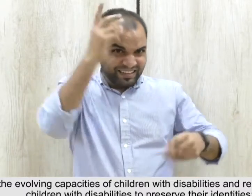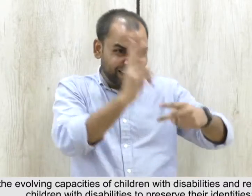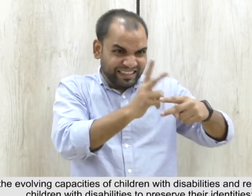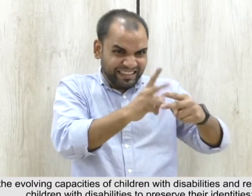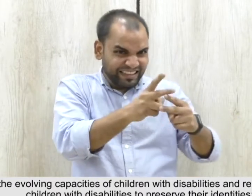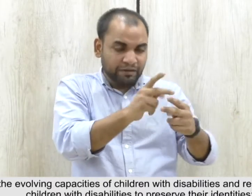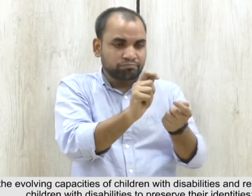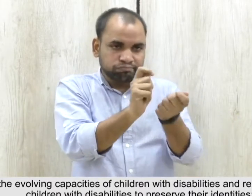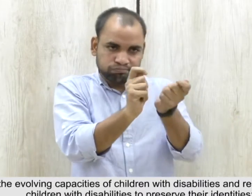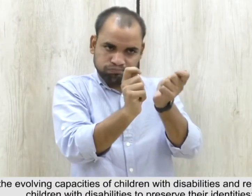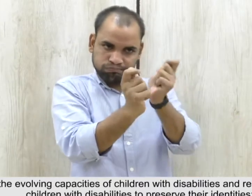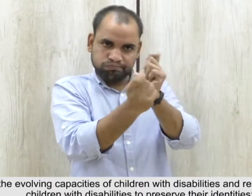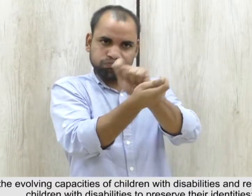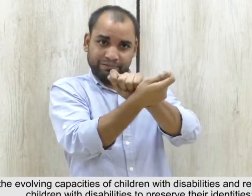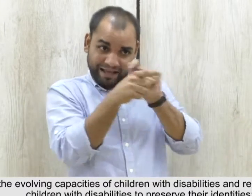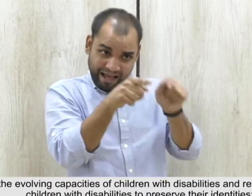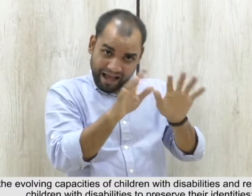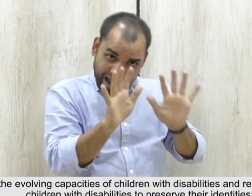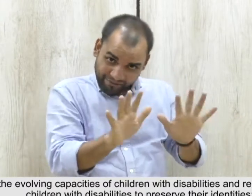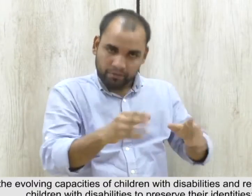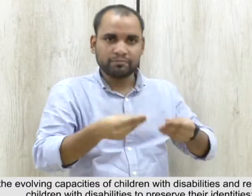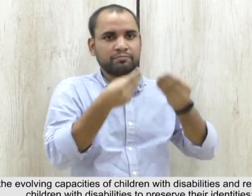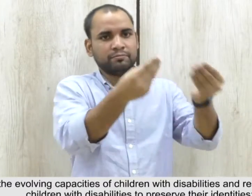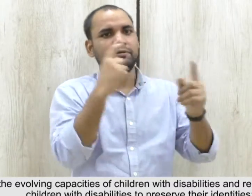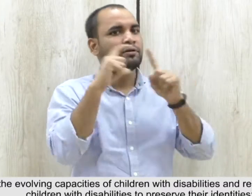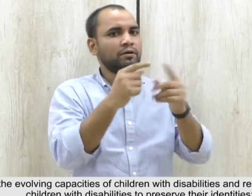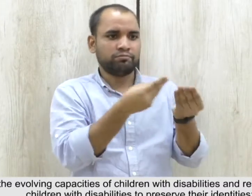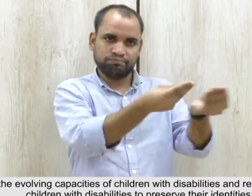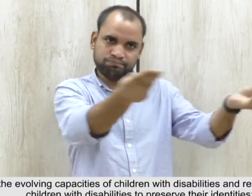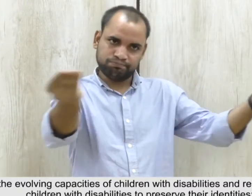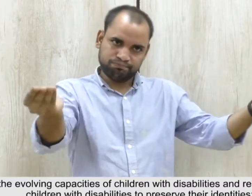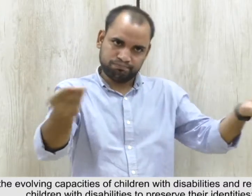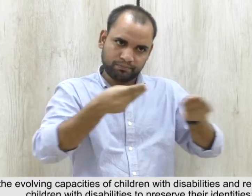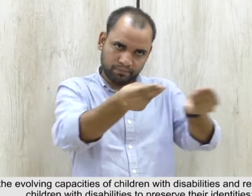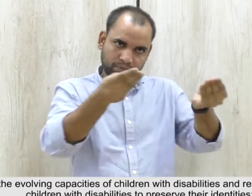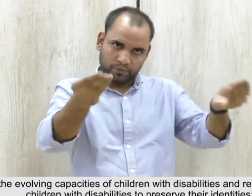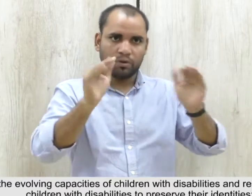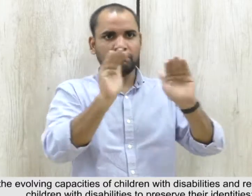of children with disabilities and respect for the right of children with disabilities to preserve their identities.